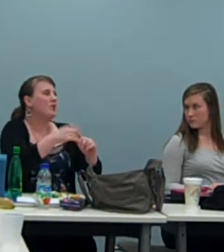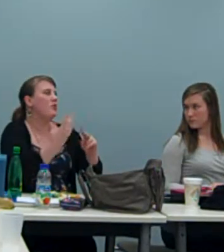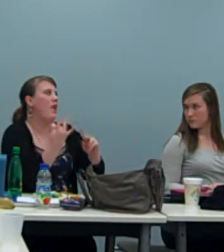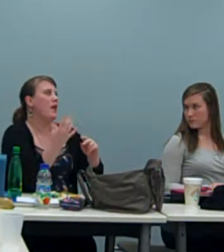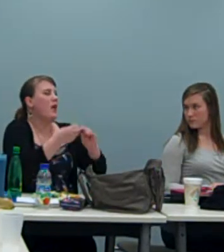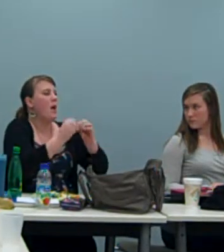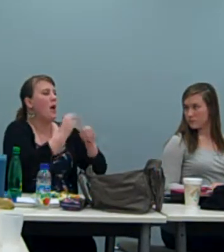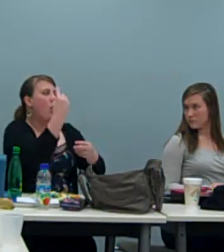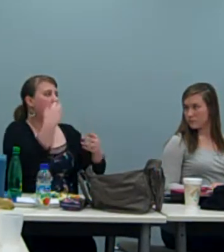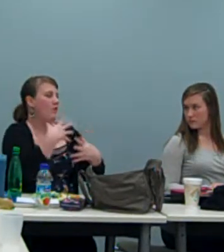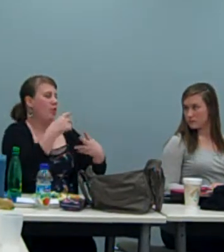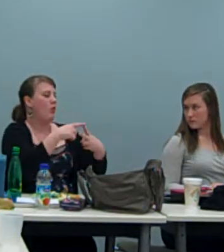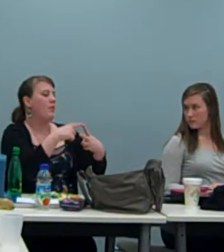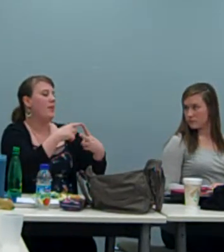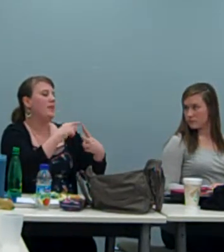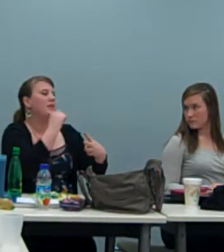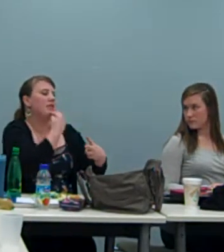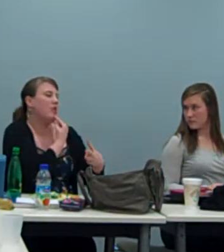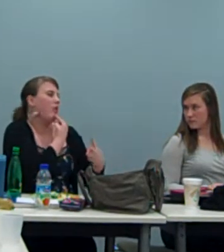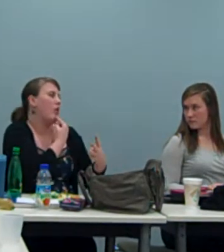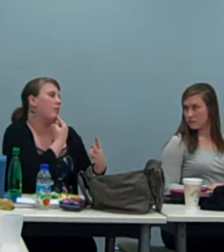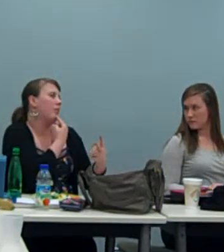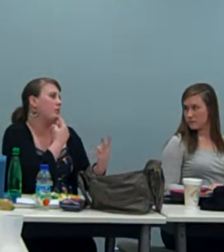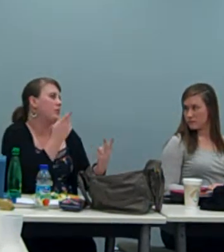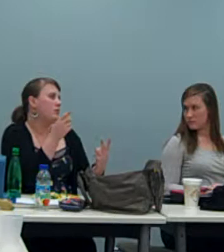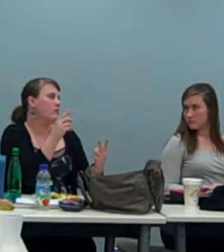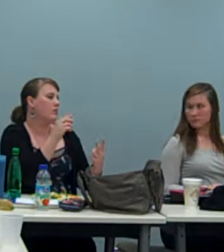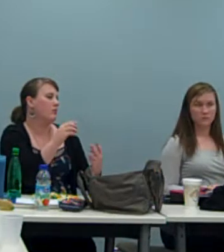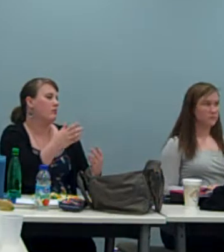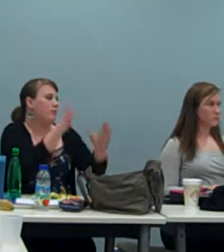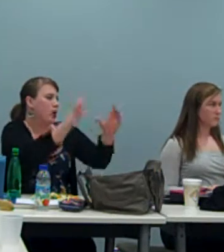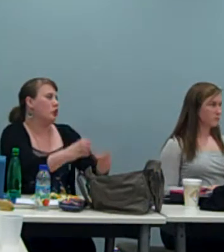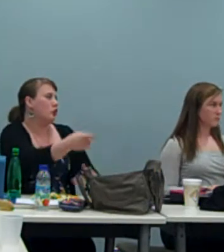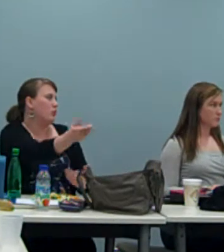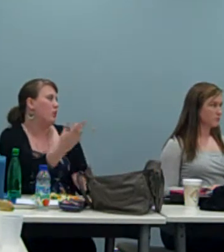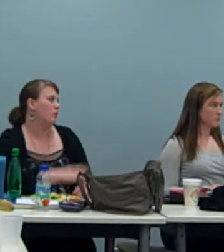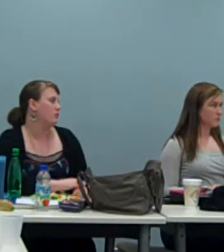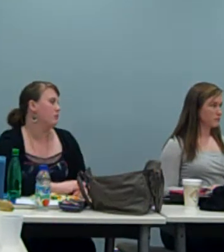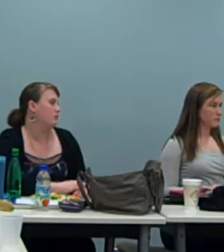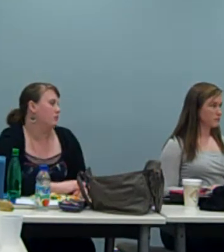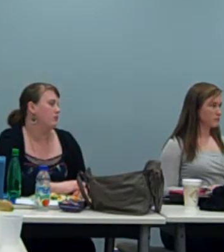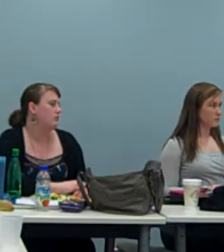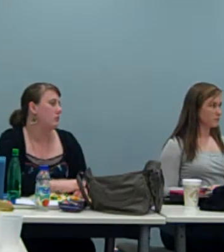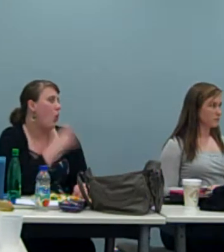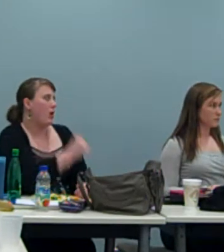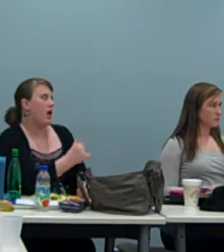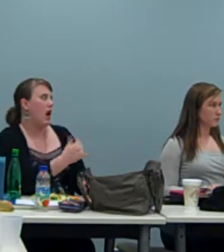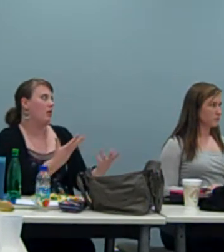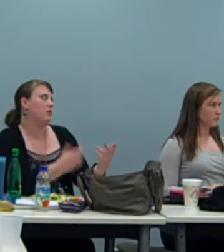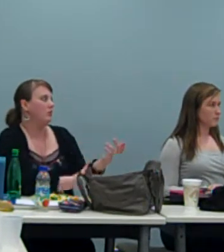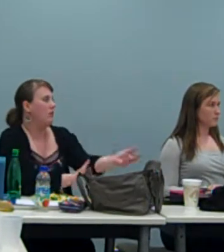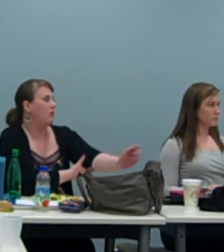And knowing that is, and then my, my other fear, my first fear is just disappointing the consumer.